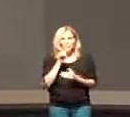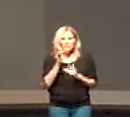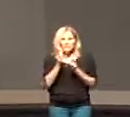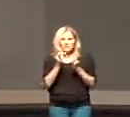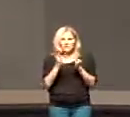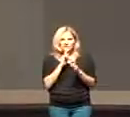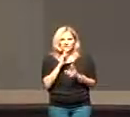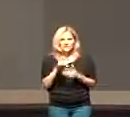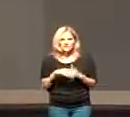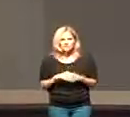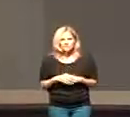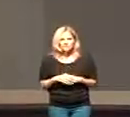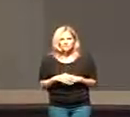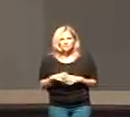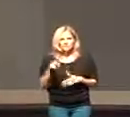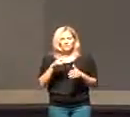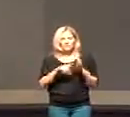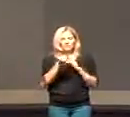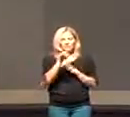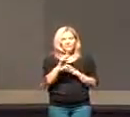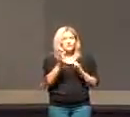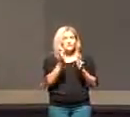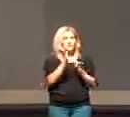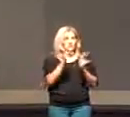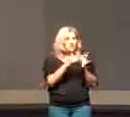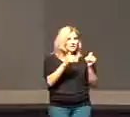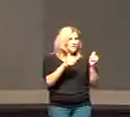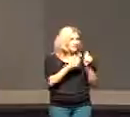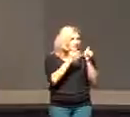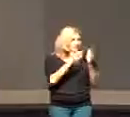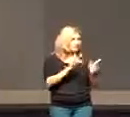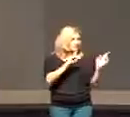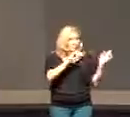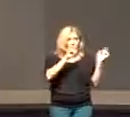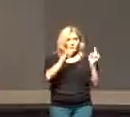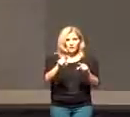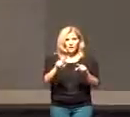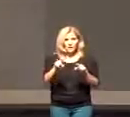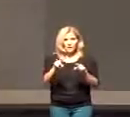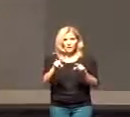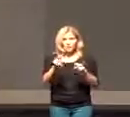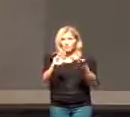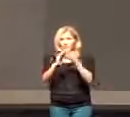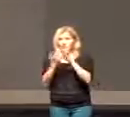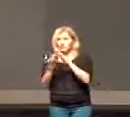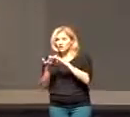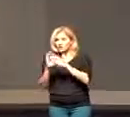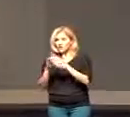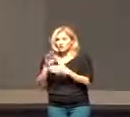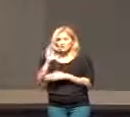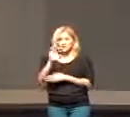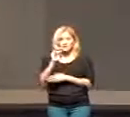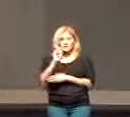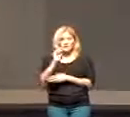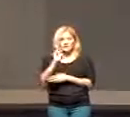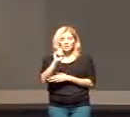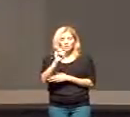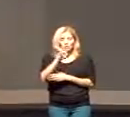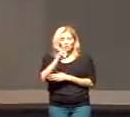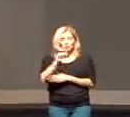Jesus is. Verse 27 says, Jesus and his disciples went on to the villages around Caesarea Philippi,